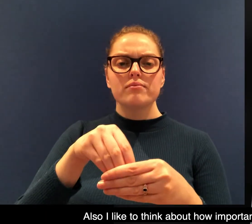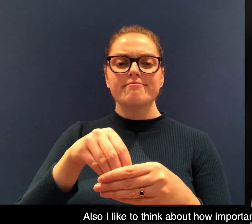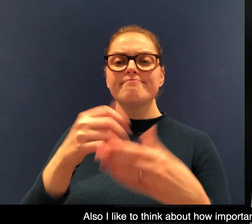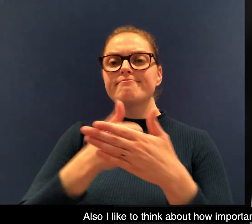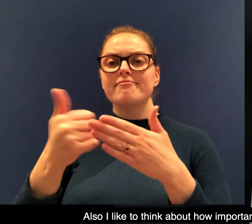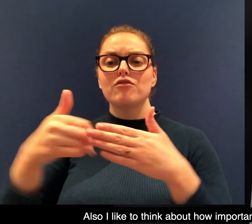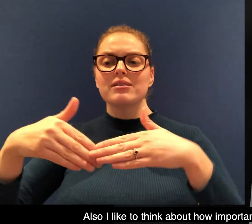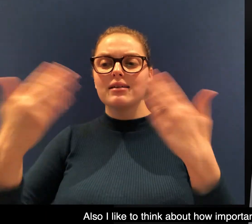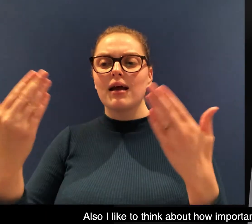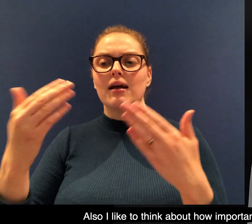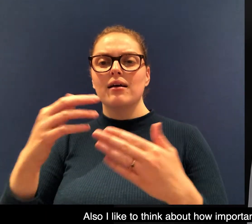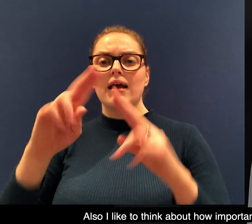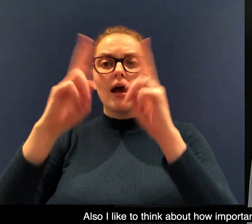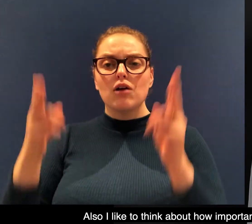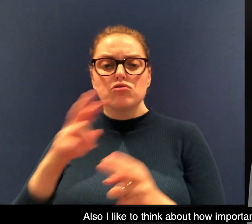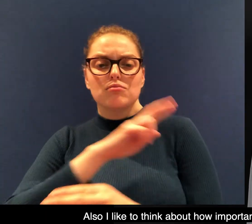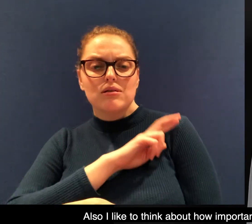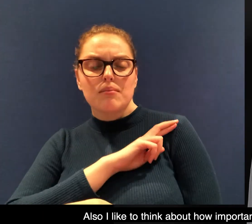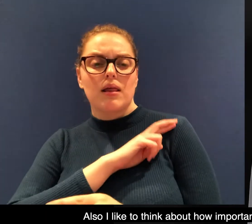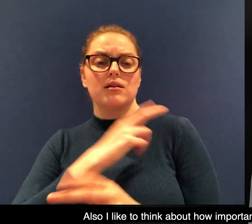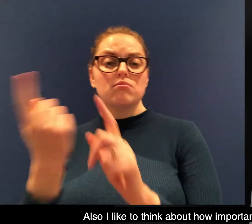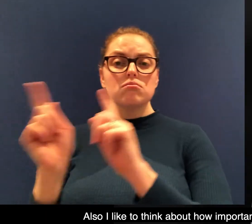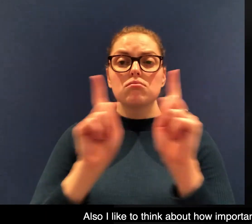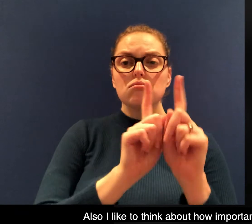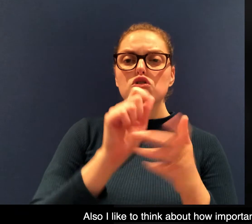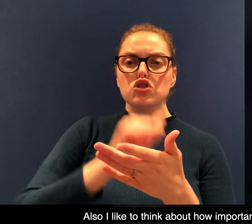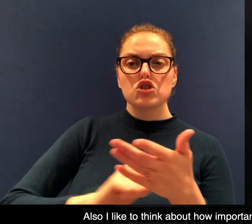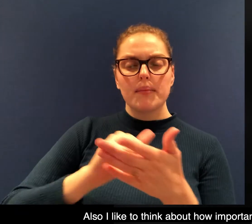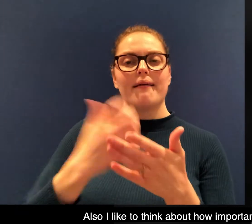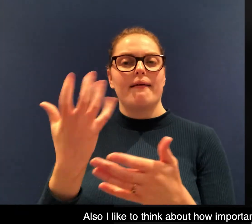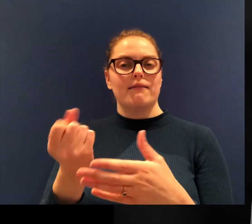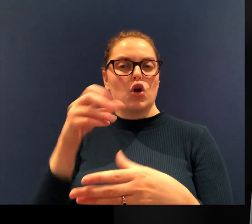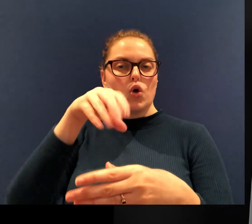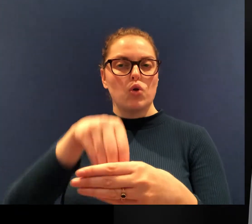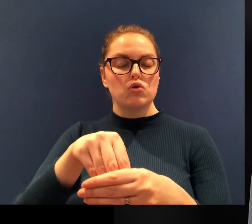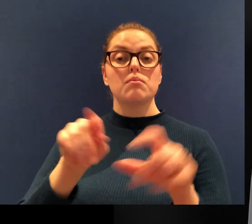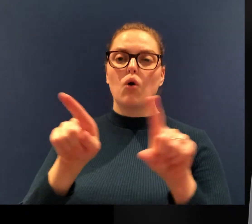I'd like to think about how important it is to develop skills.